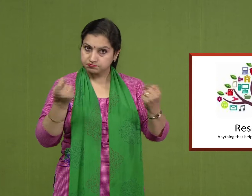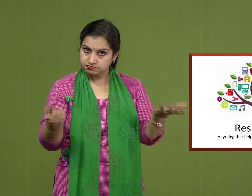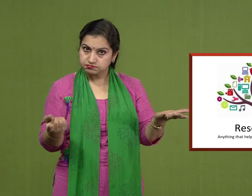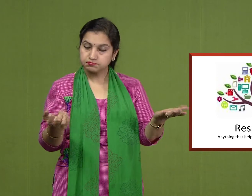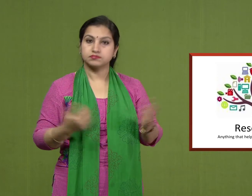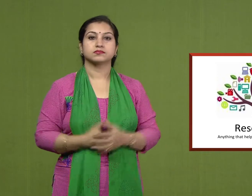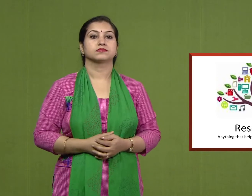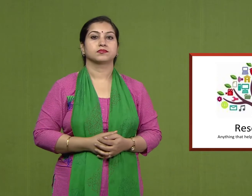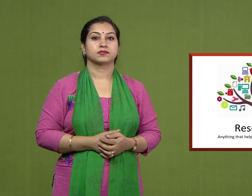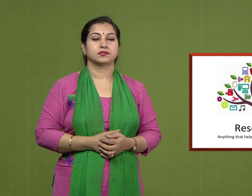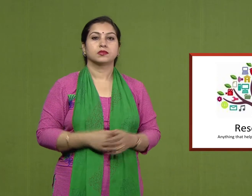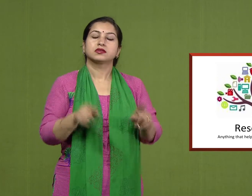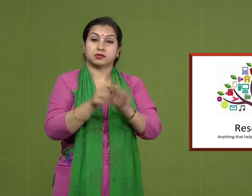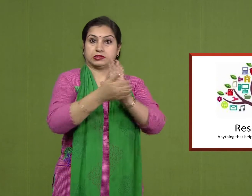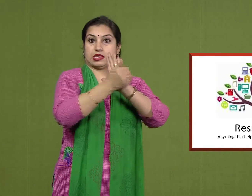and skill.